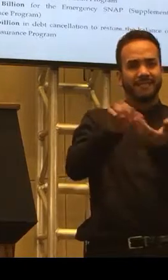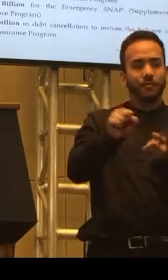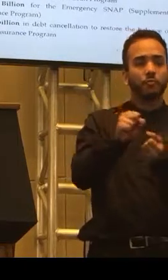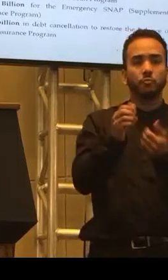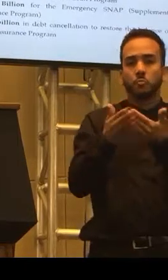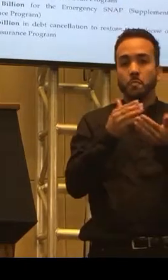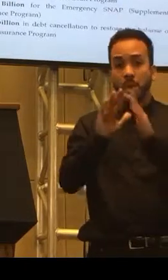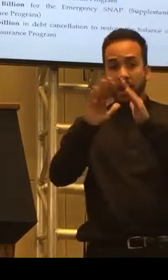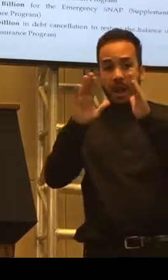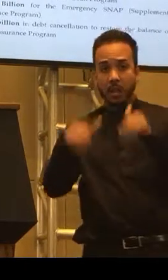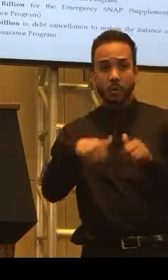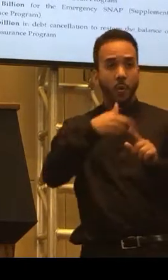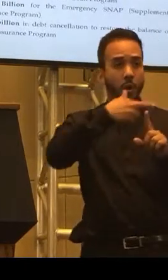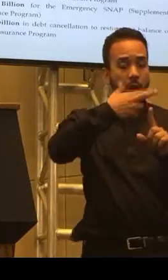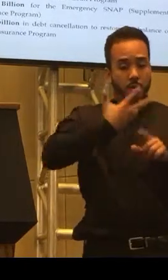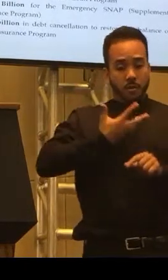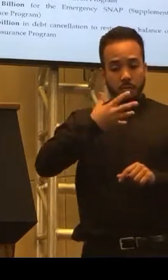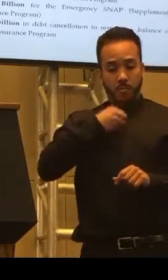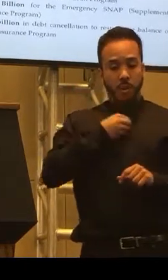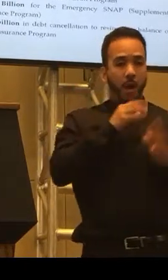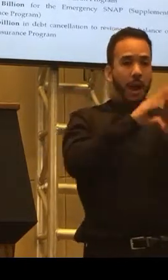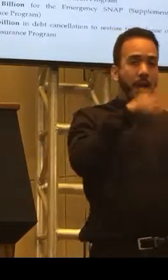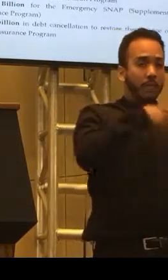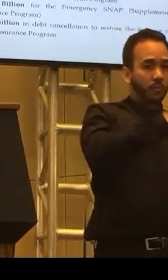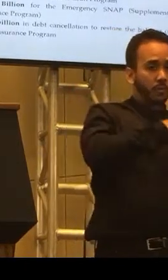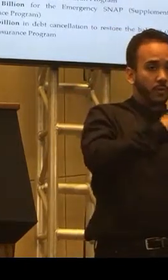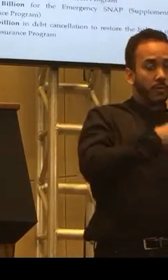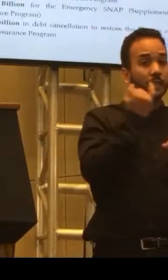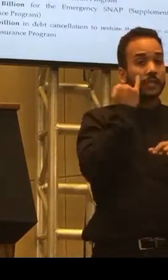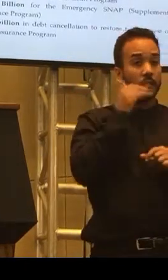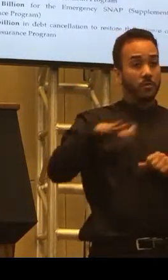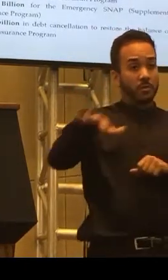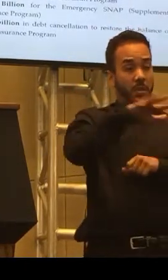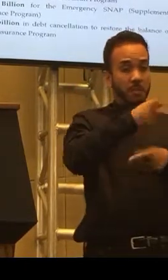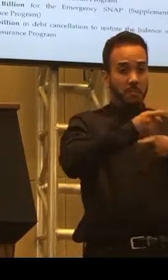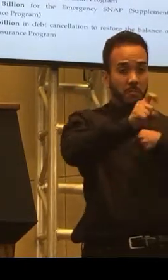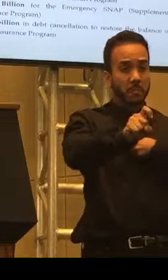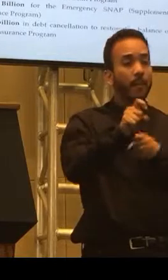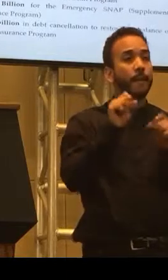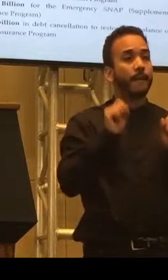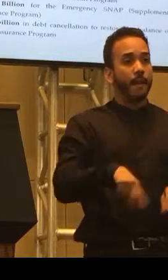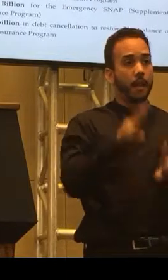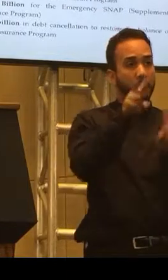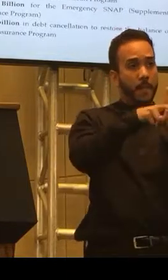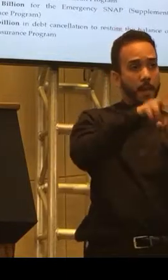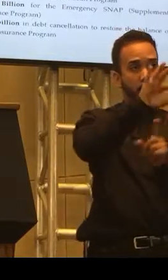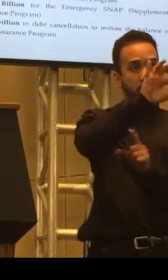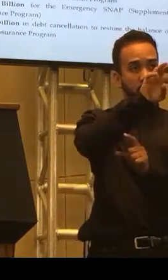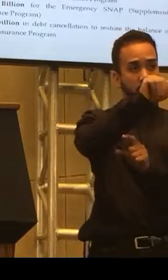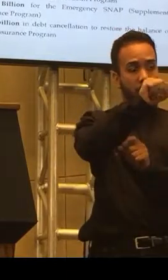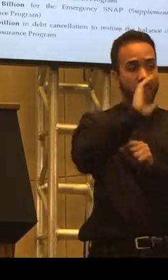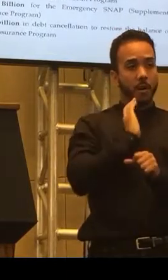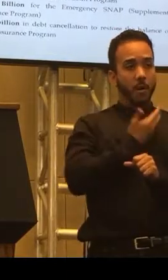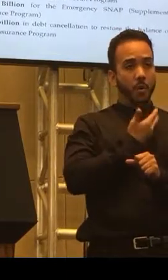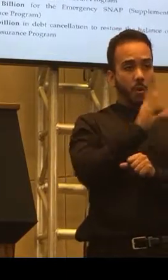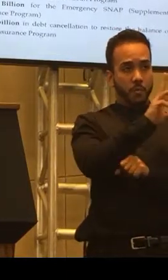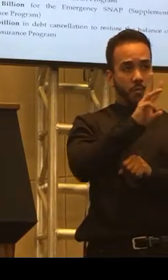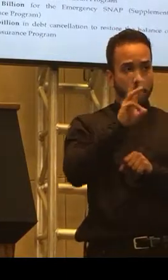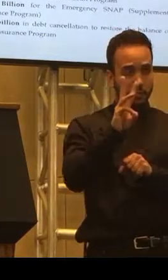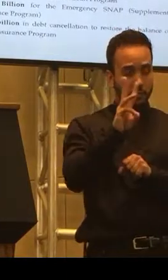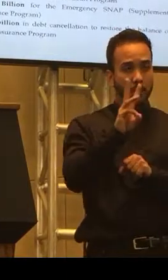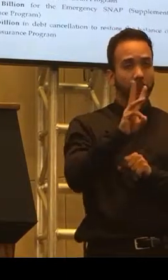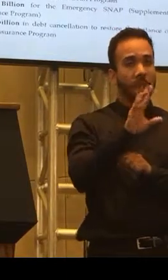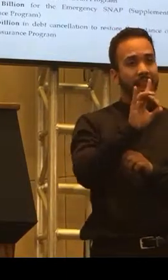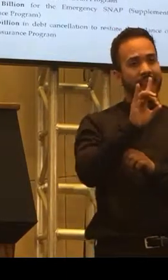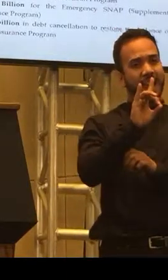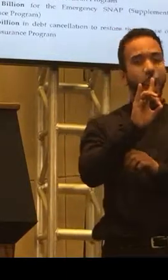homeowners. So, if you have had damage from the storm, then what we ask you to do is to apply for FEMA on our website or call, you know, our